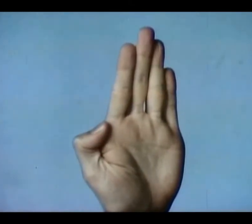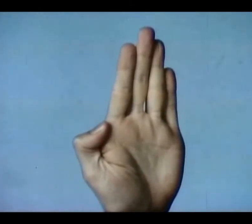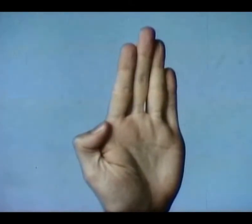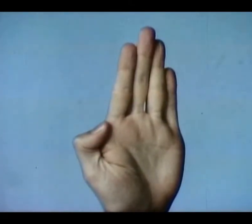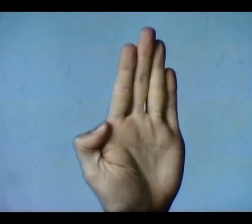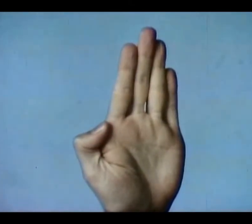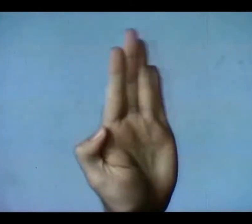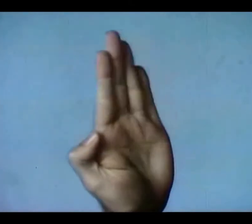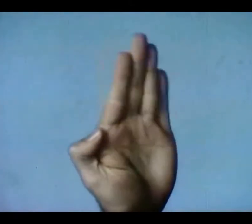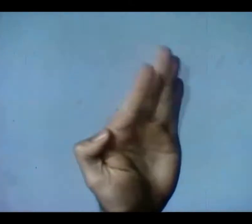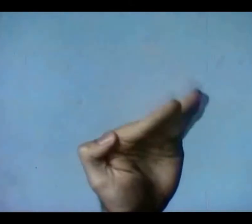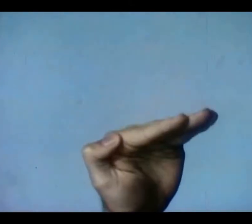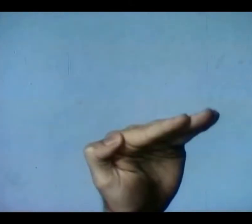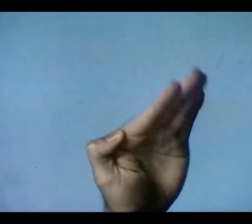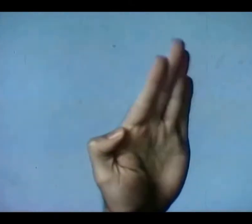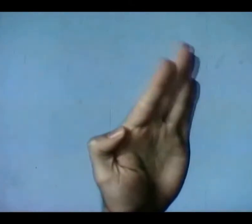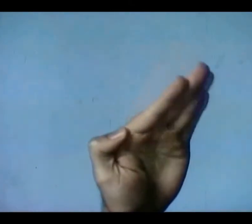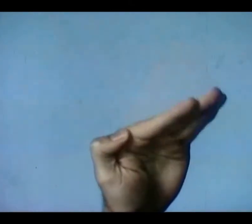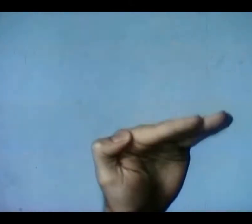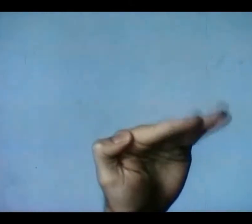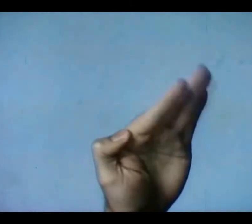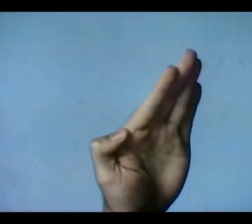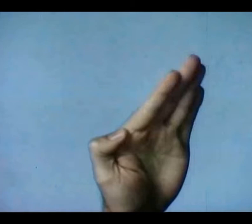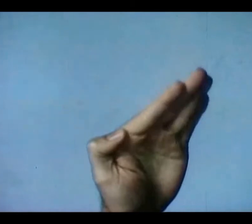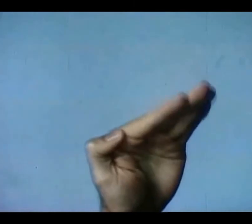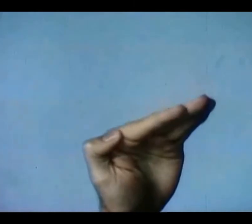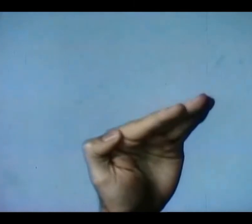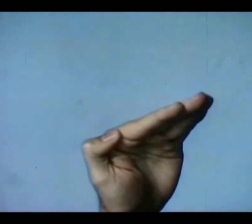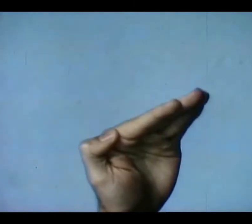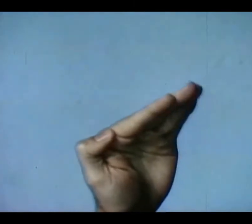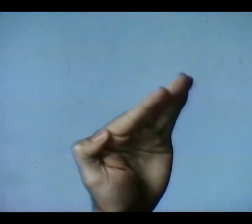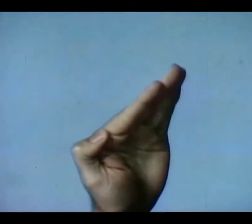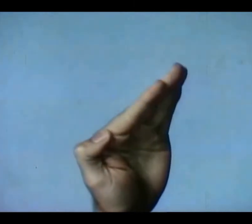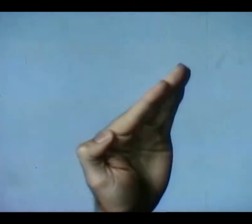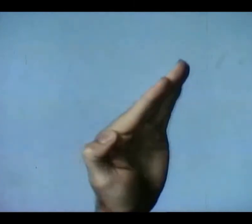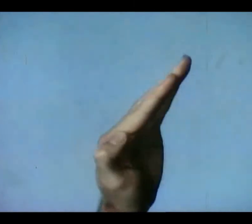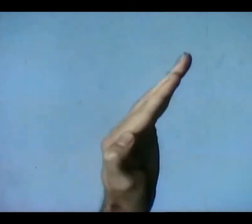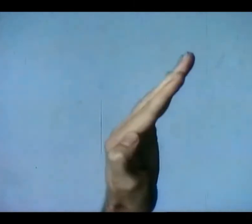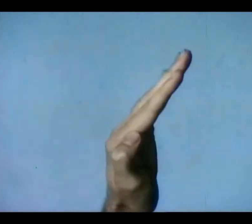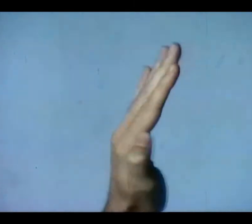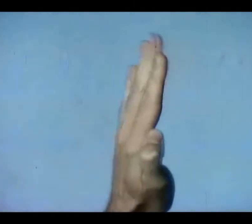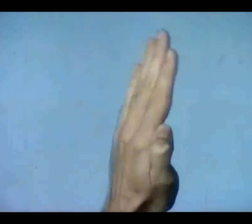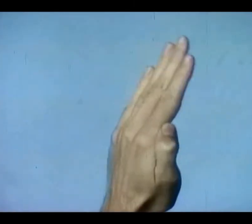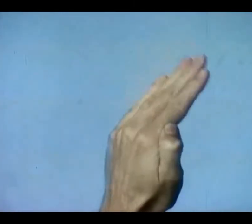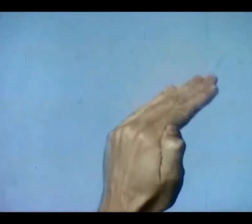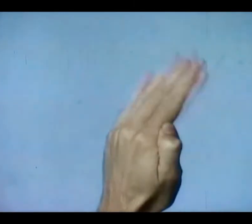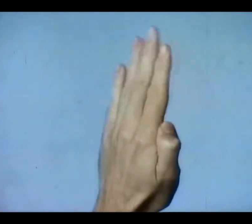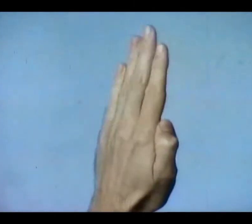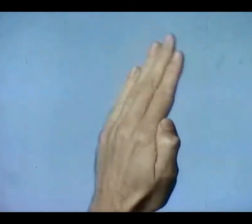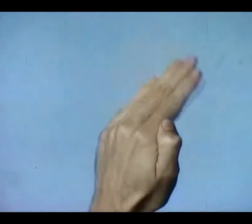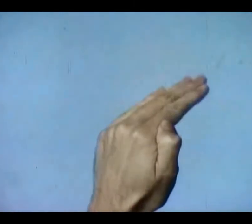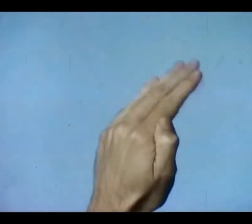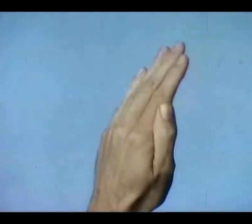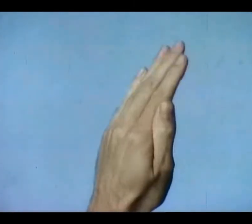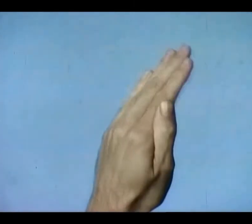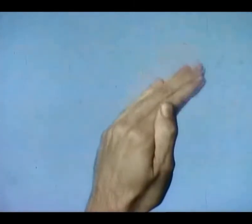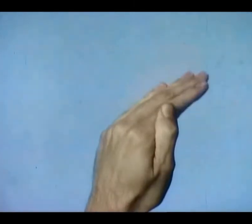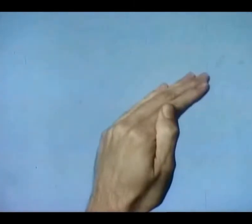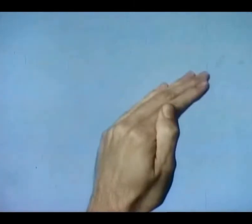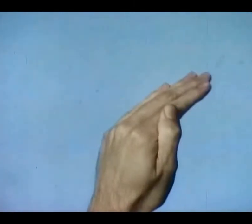could wave hello and he could wave goodbye he could tell someone